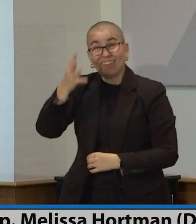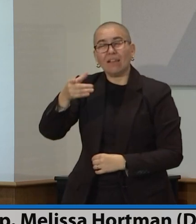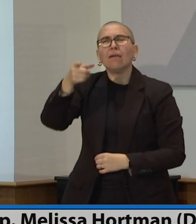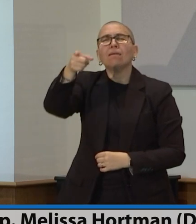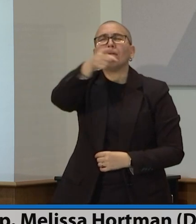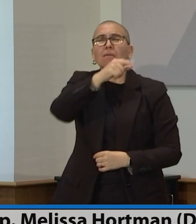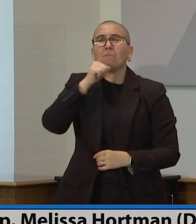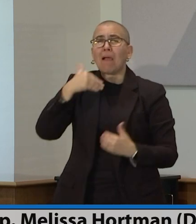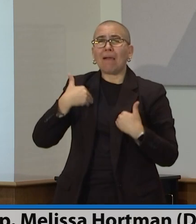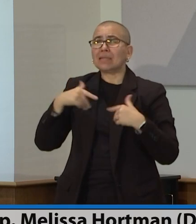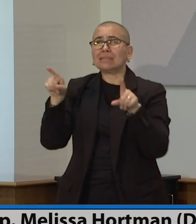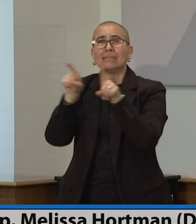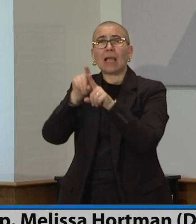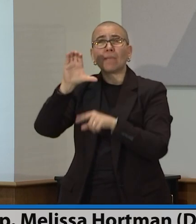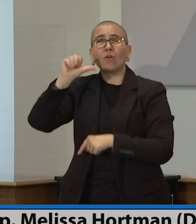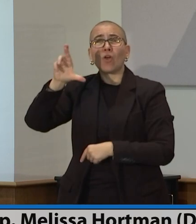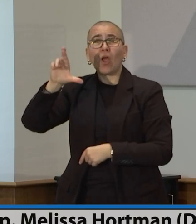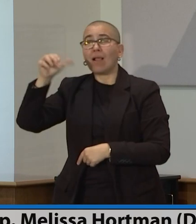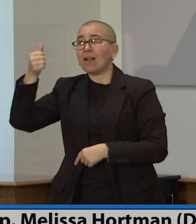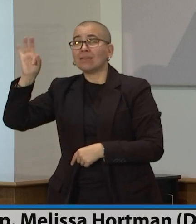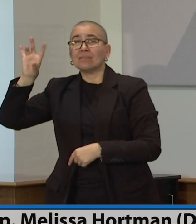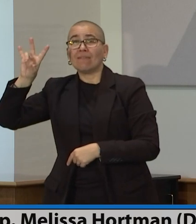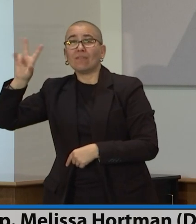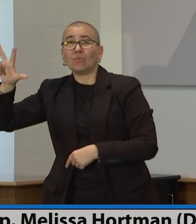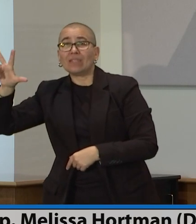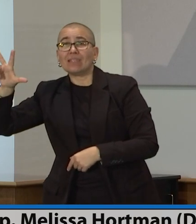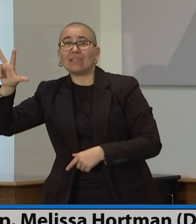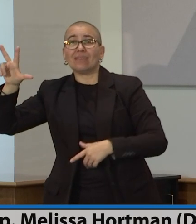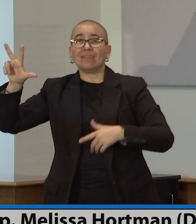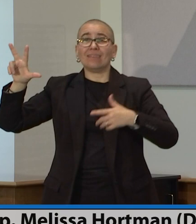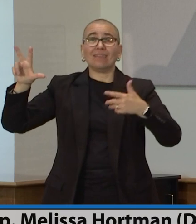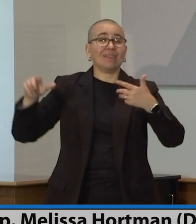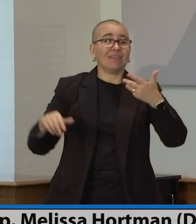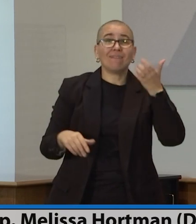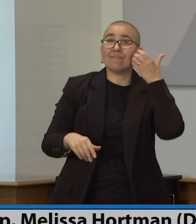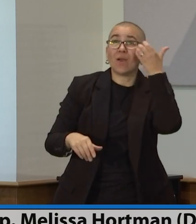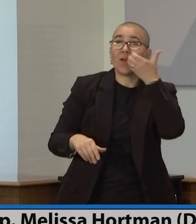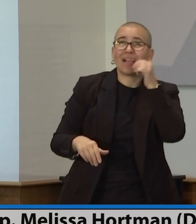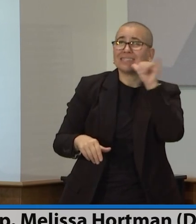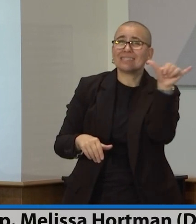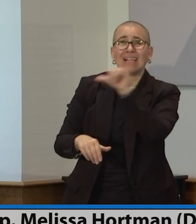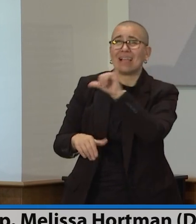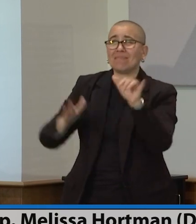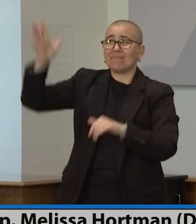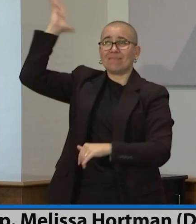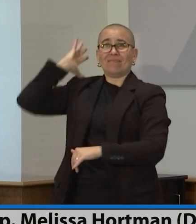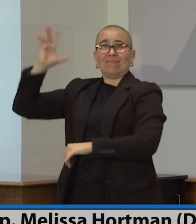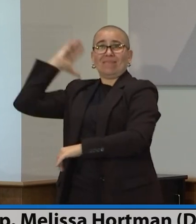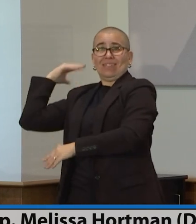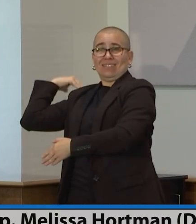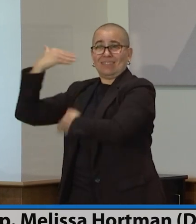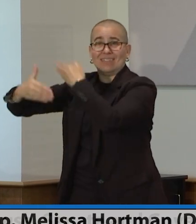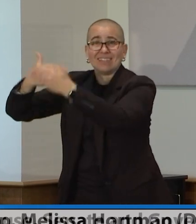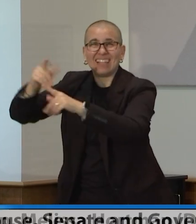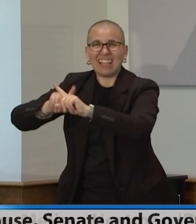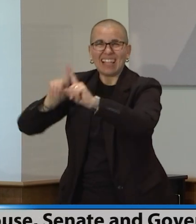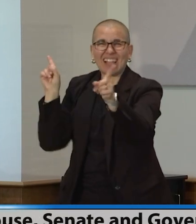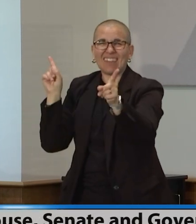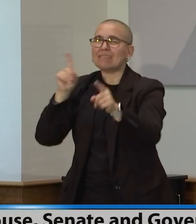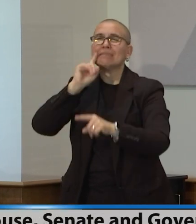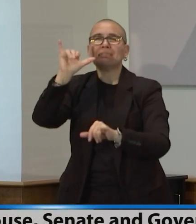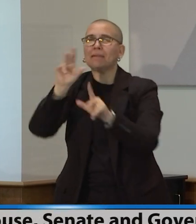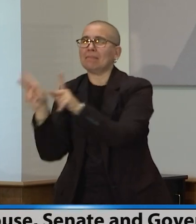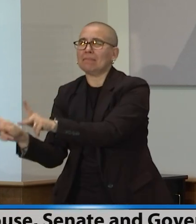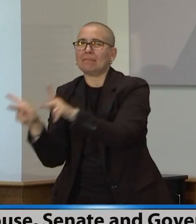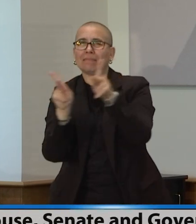1973. And perhaps it's time to recognize that you don't need the same legislative calendar that you needed in 1973.